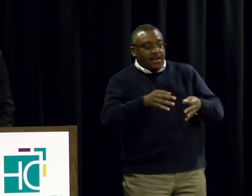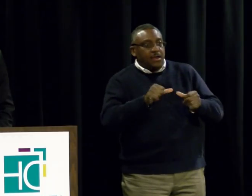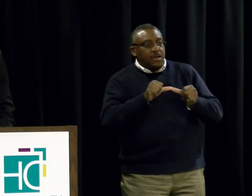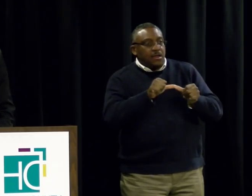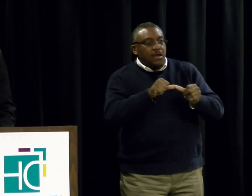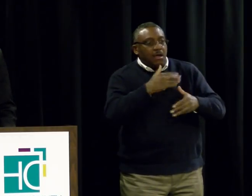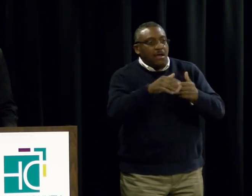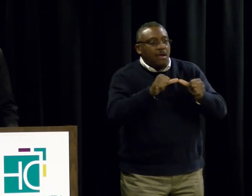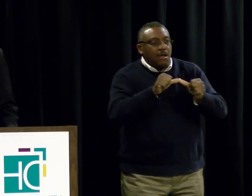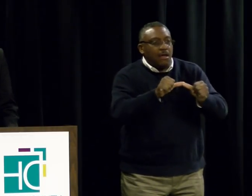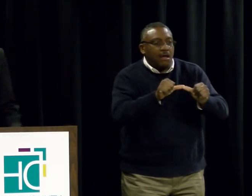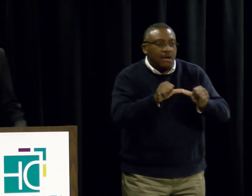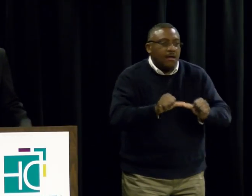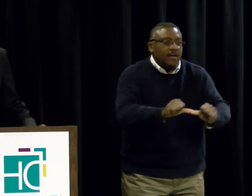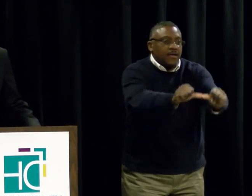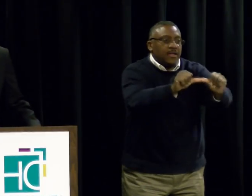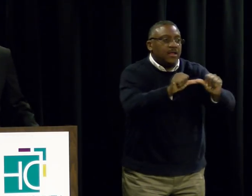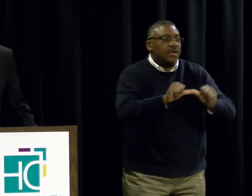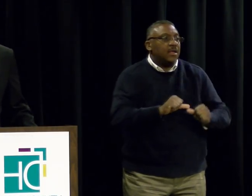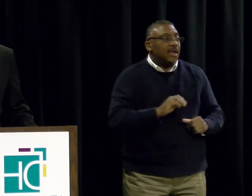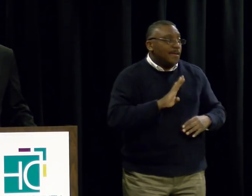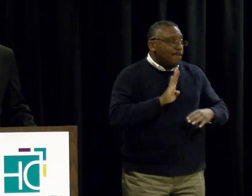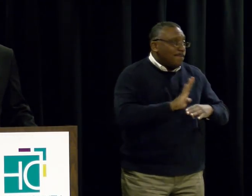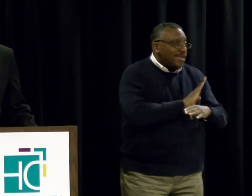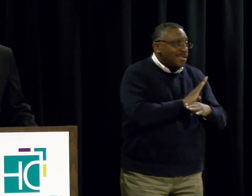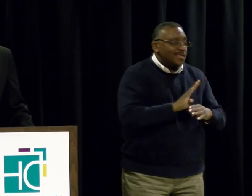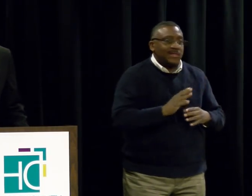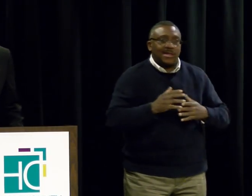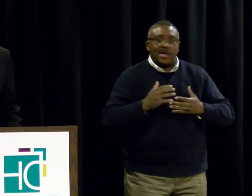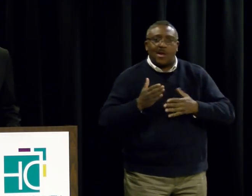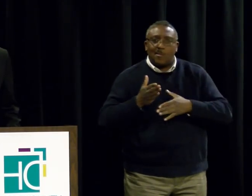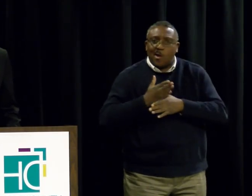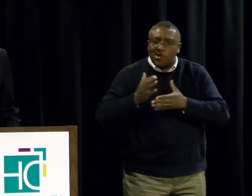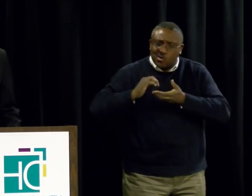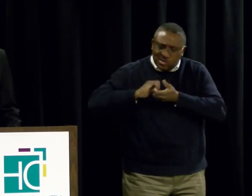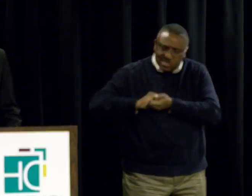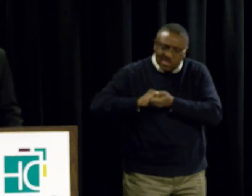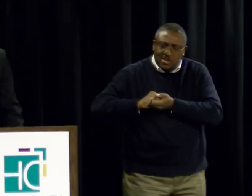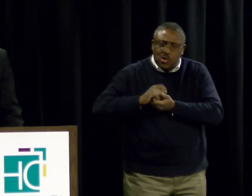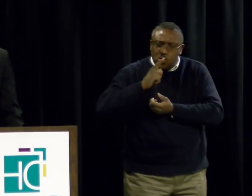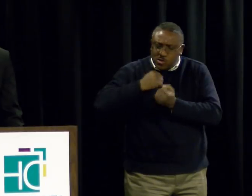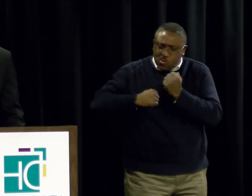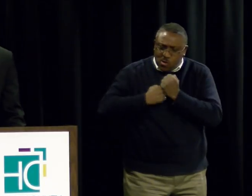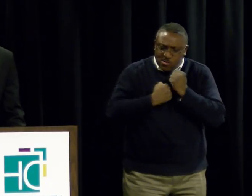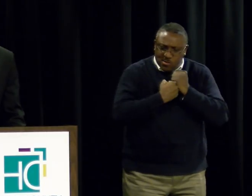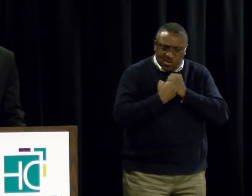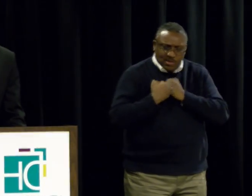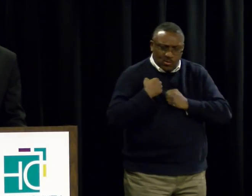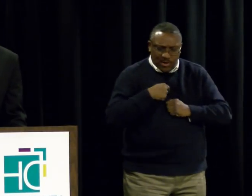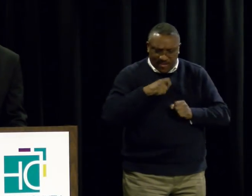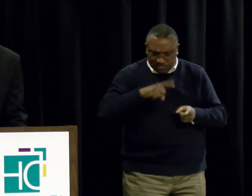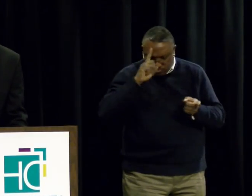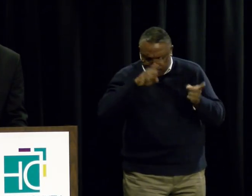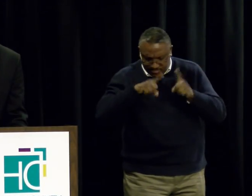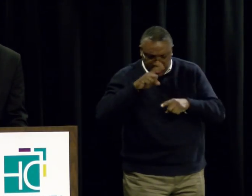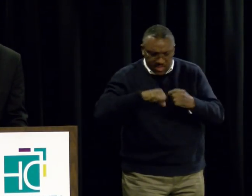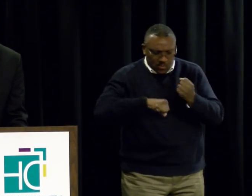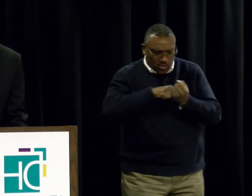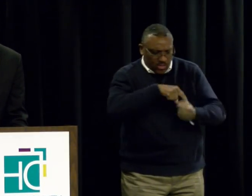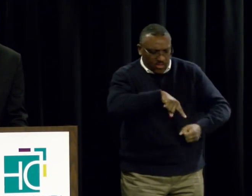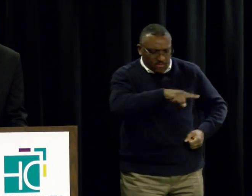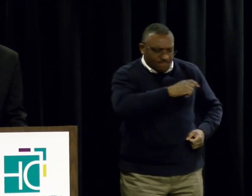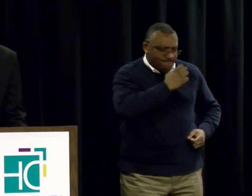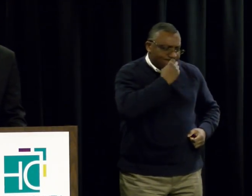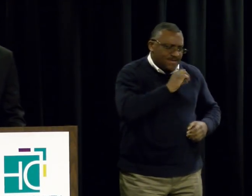of our thriving businesses and partners. To be the best, we need to support our invaluable businesses who are